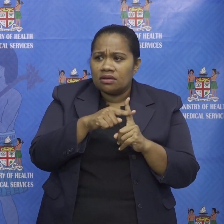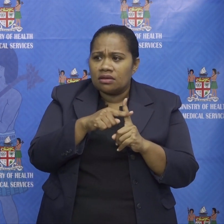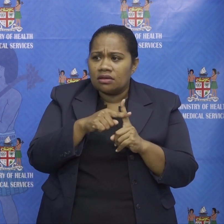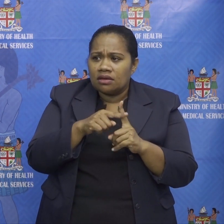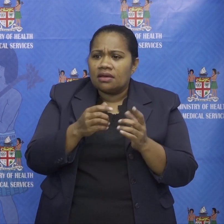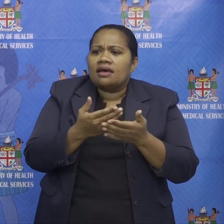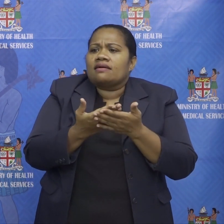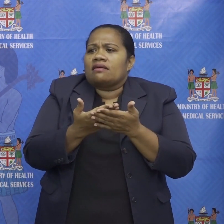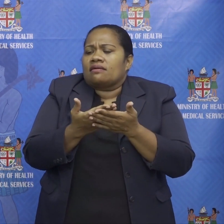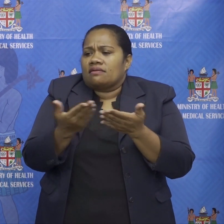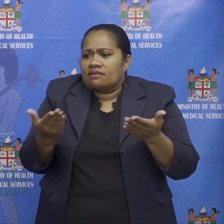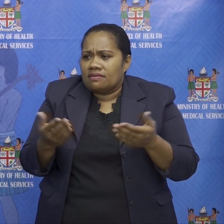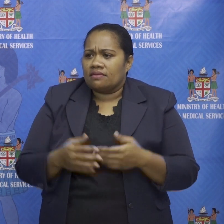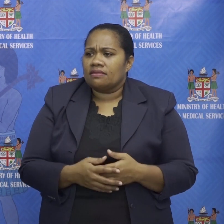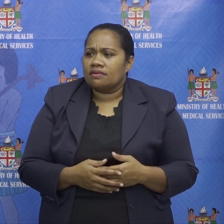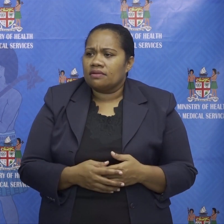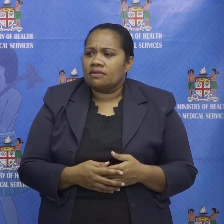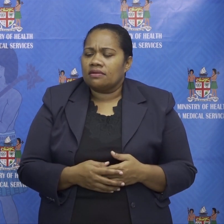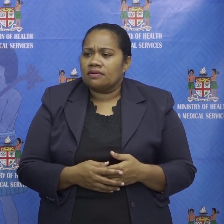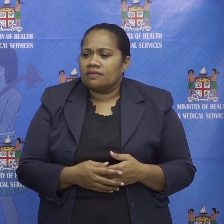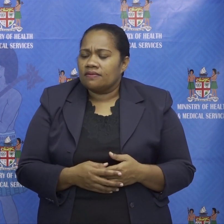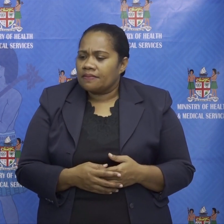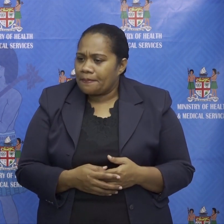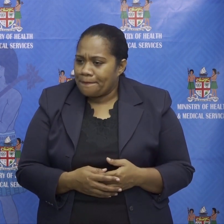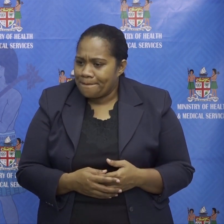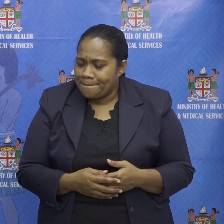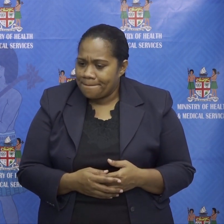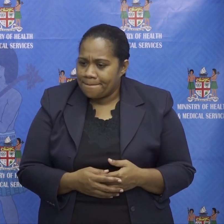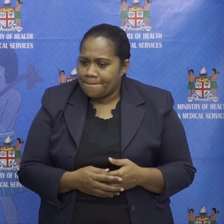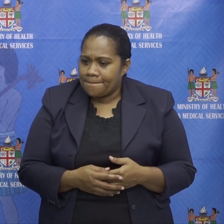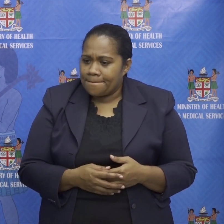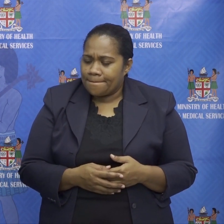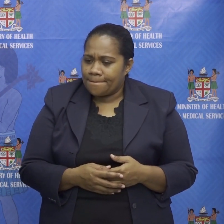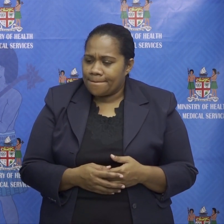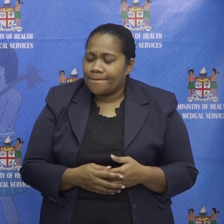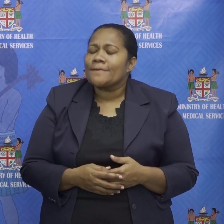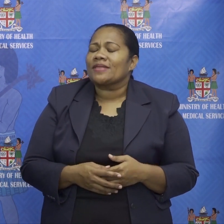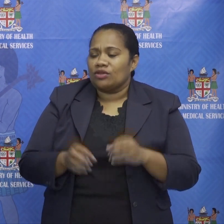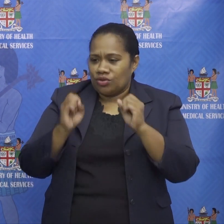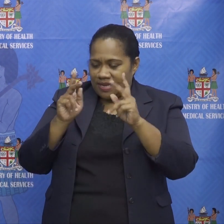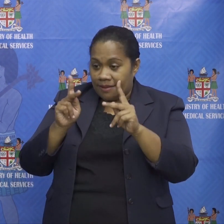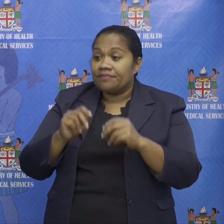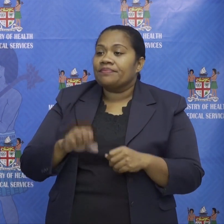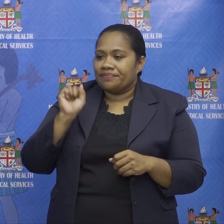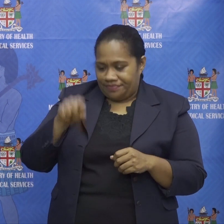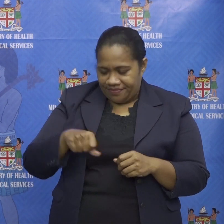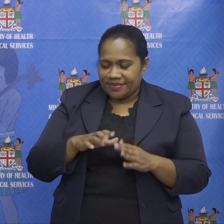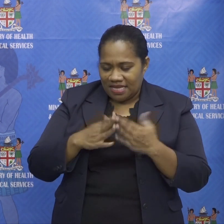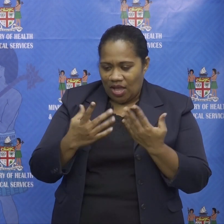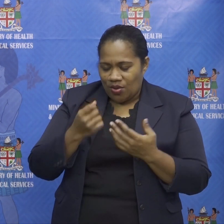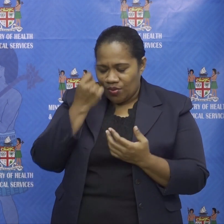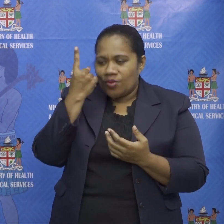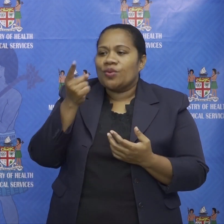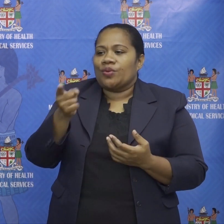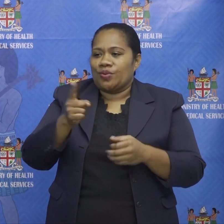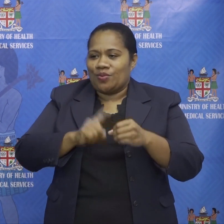are you keeping a tab on how are you keeping a tab on and they're aware about it okay so i get where you're coming your question is coming